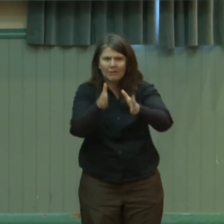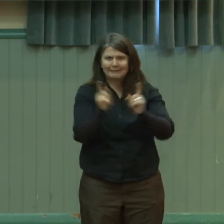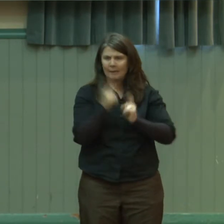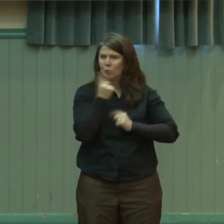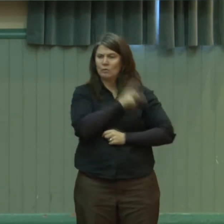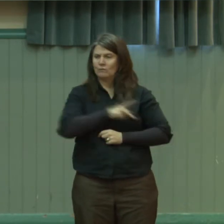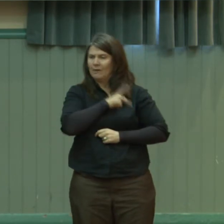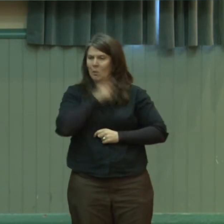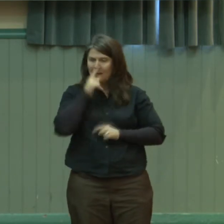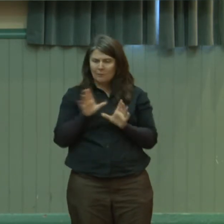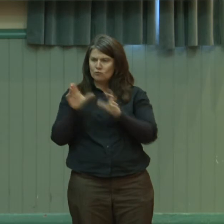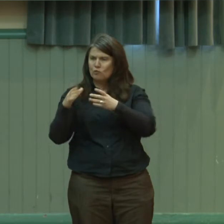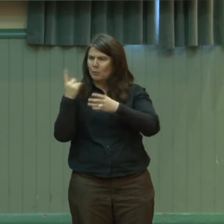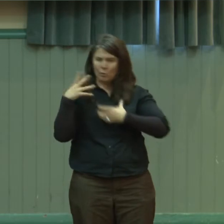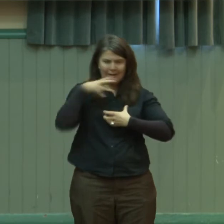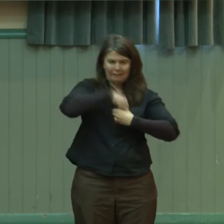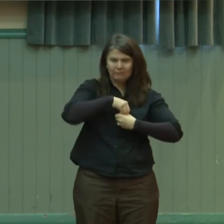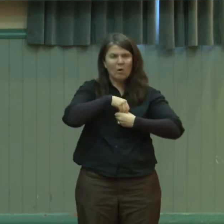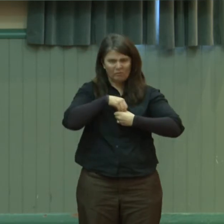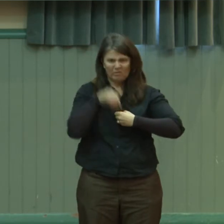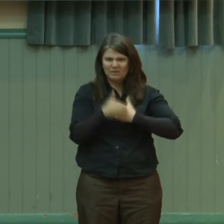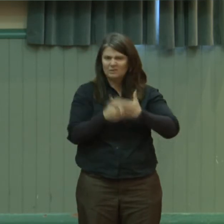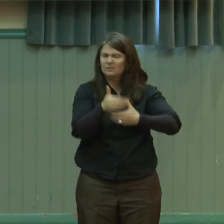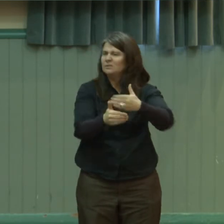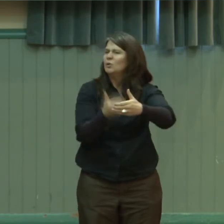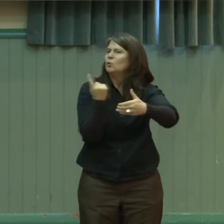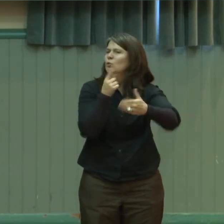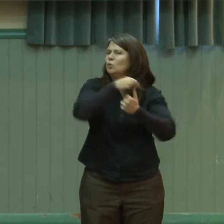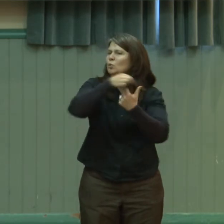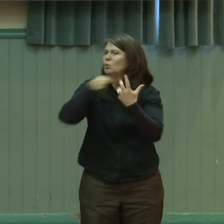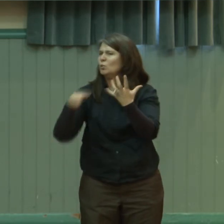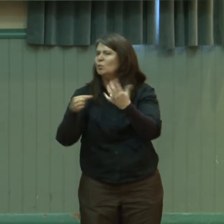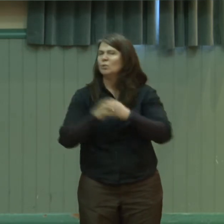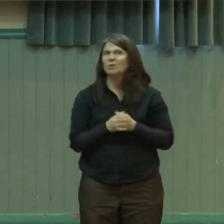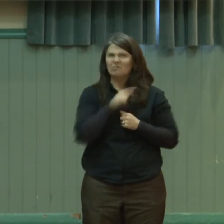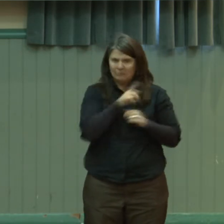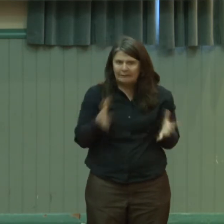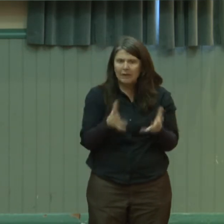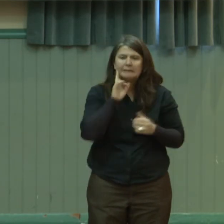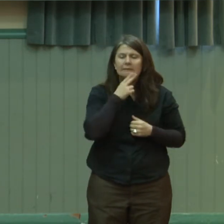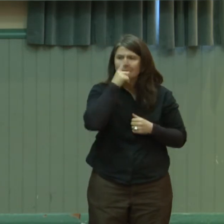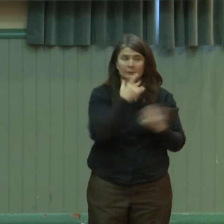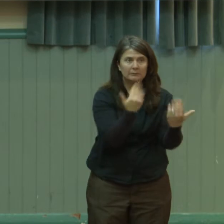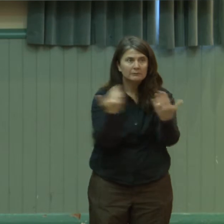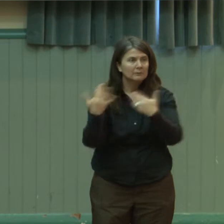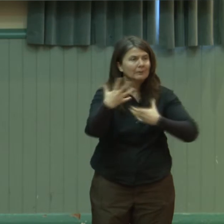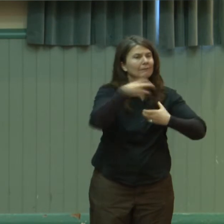that need to be here in this space? And in that I've done a lot to encourage deaf people to get involved, be involved and develop